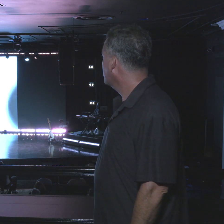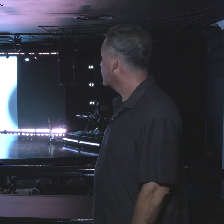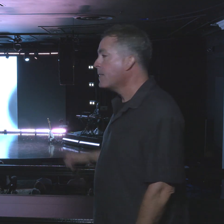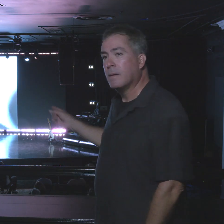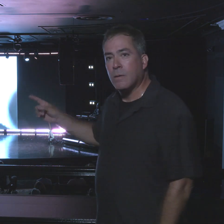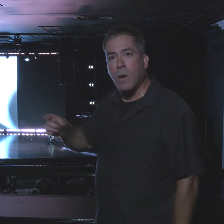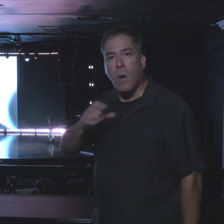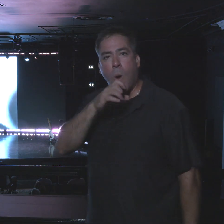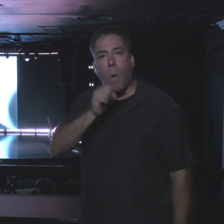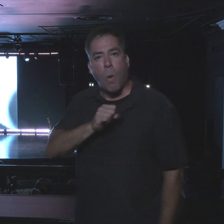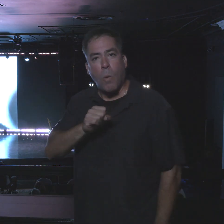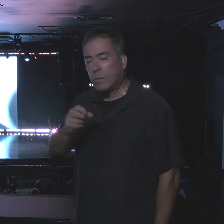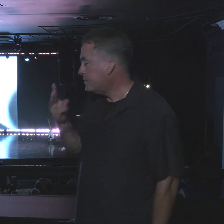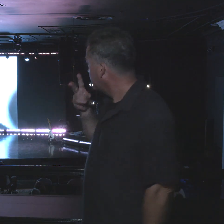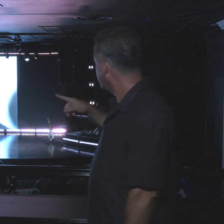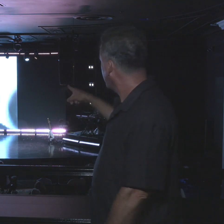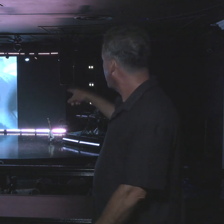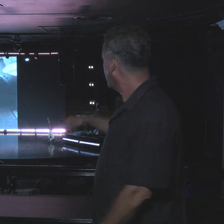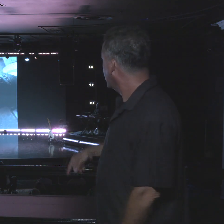Put that first one back.